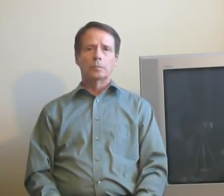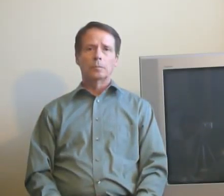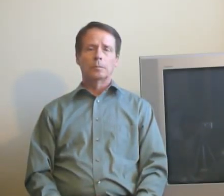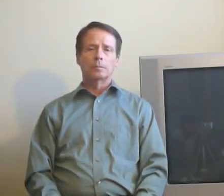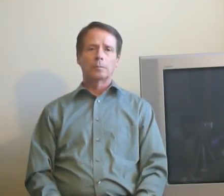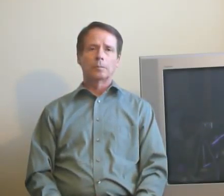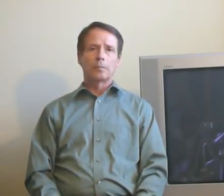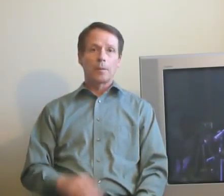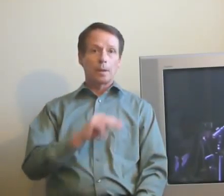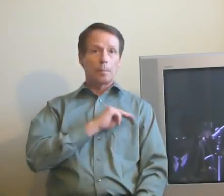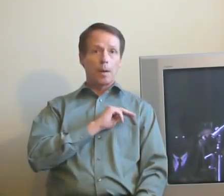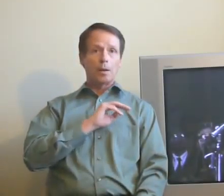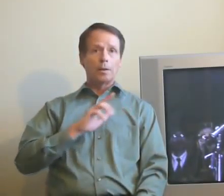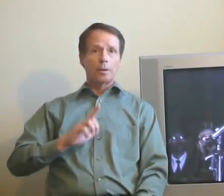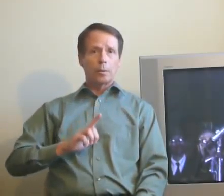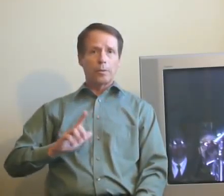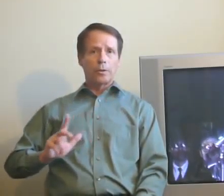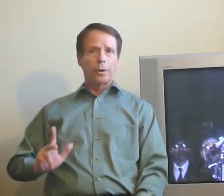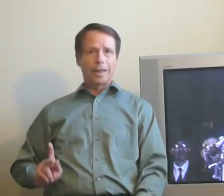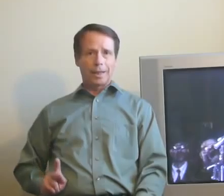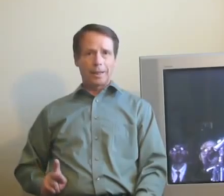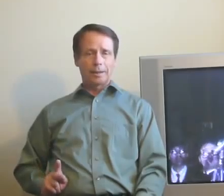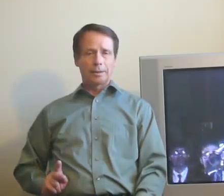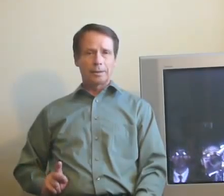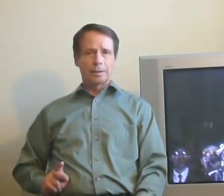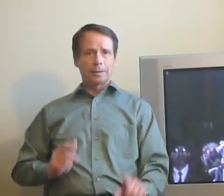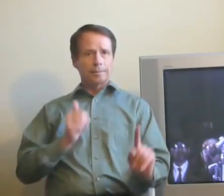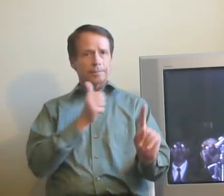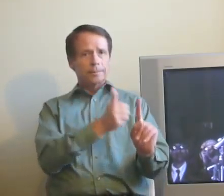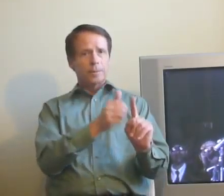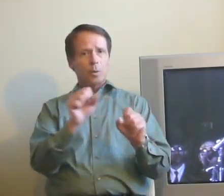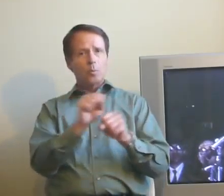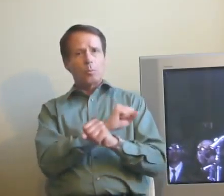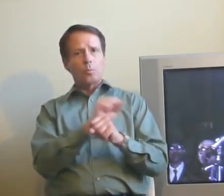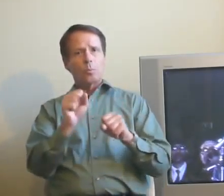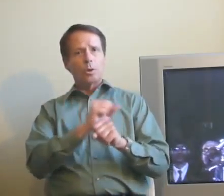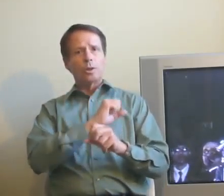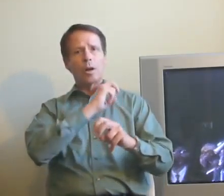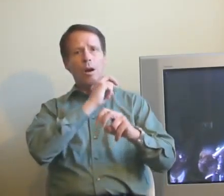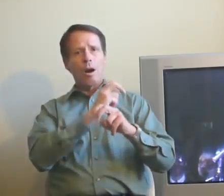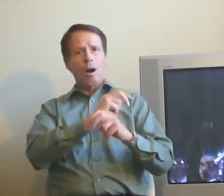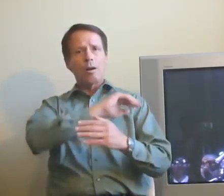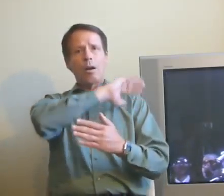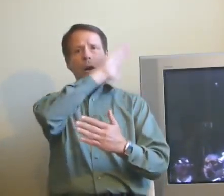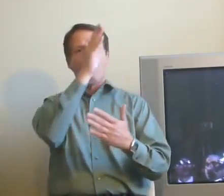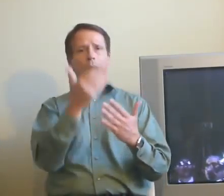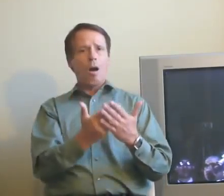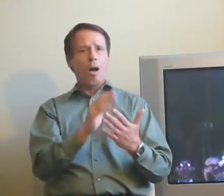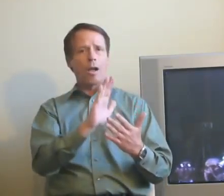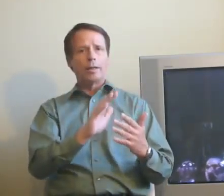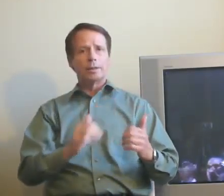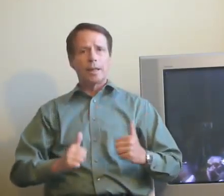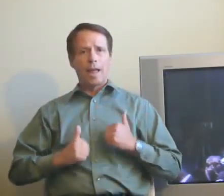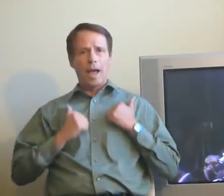Martin Luther King dedicated his life to love